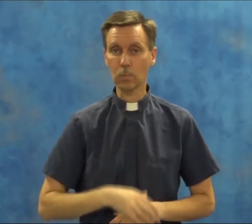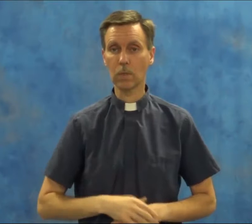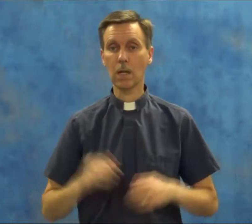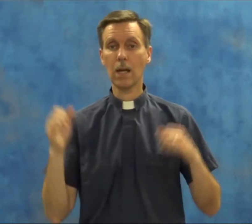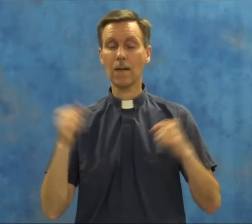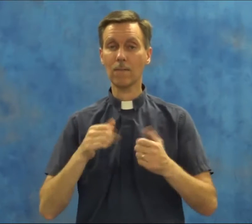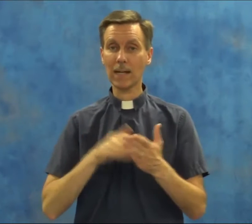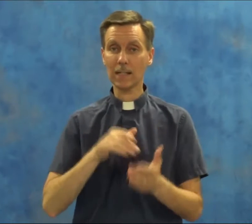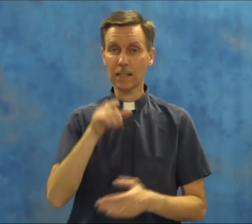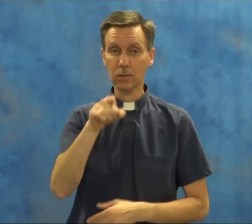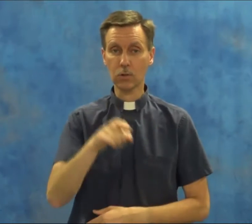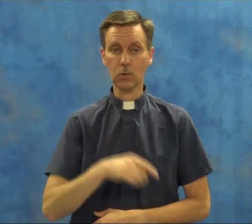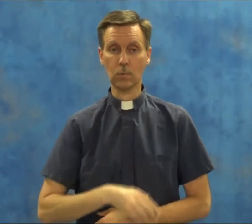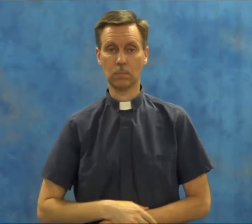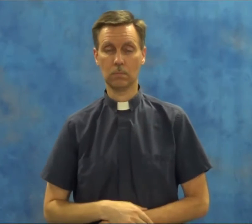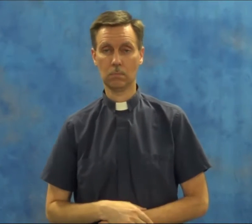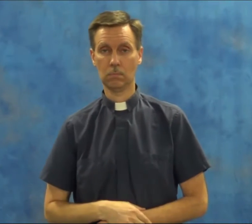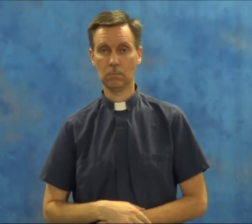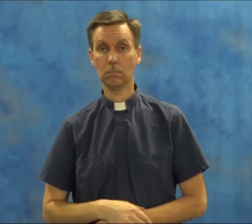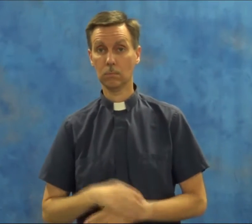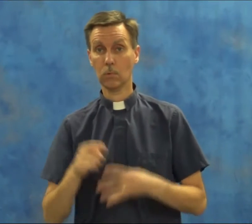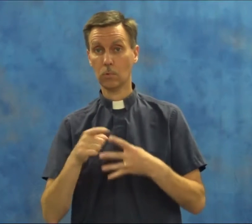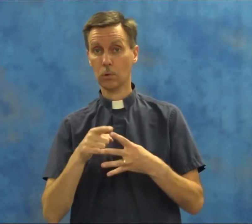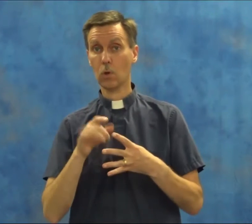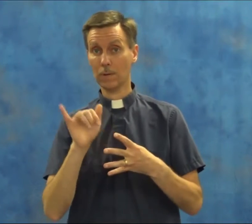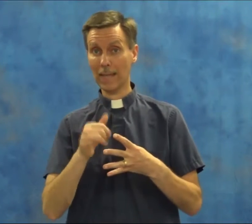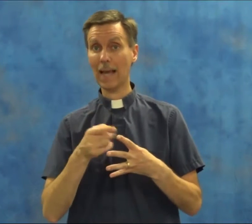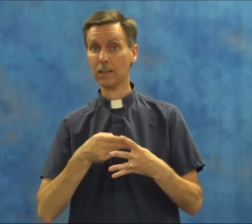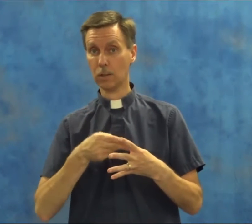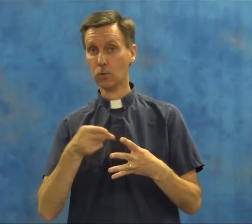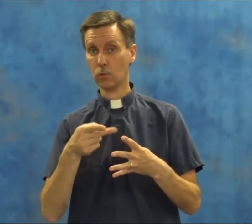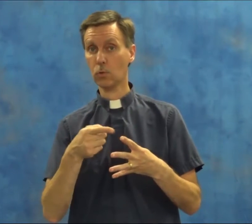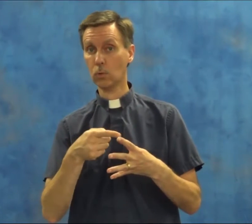and fight against you. So, that is true.